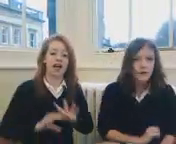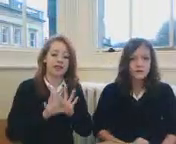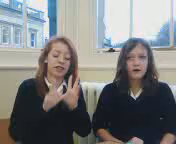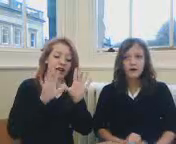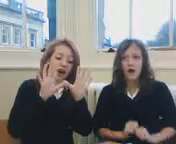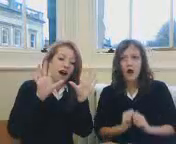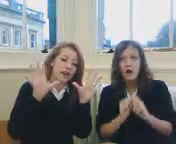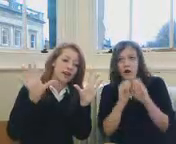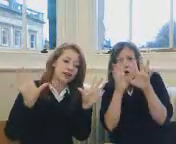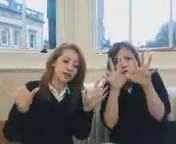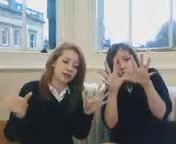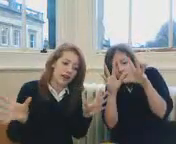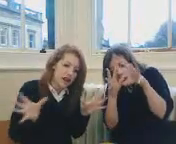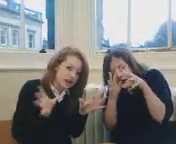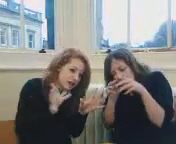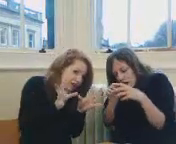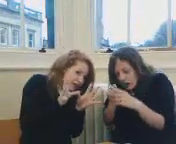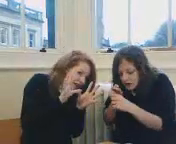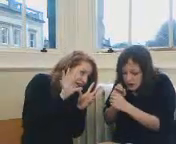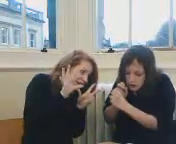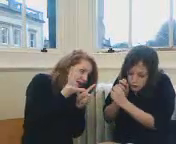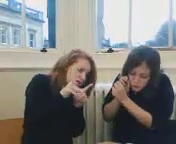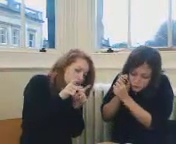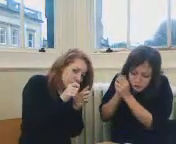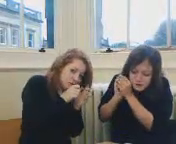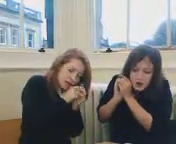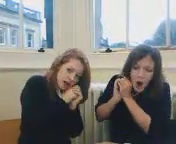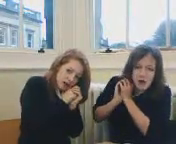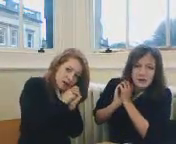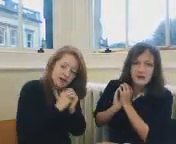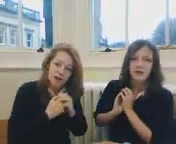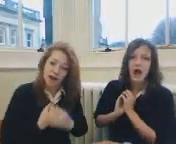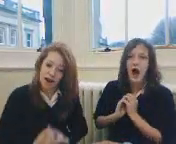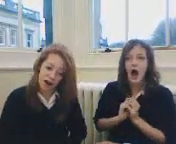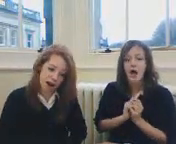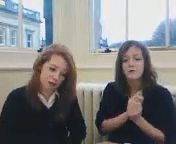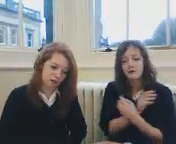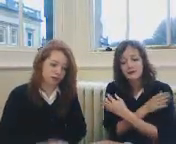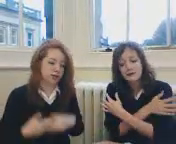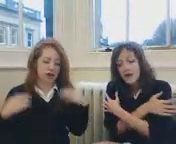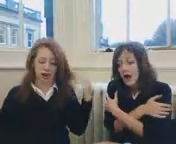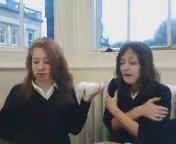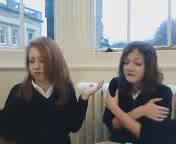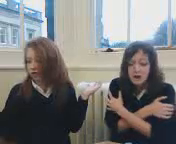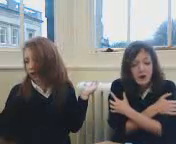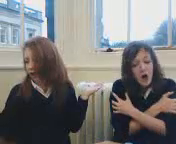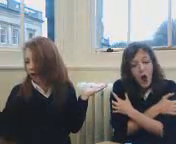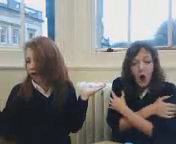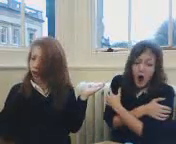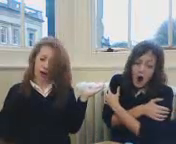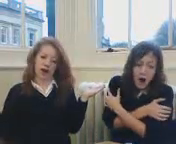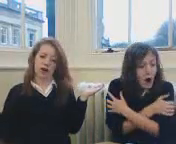the calm that faded into darkness, I once left alone. Far,